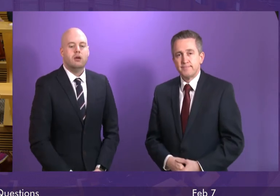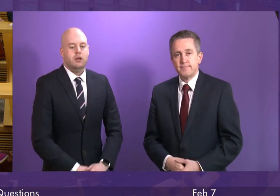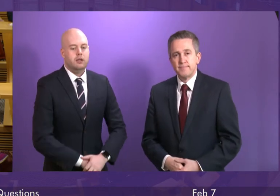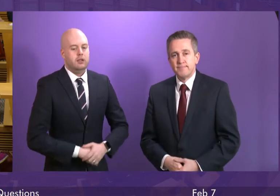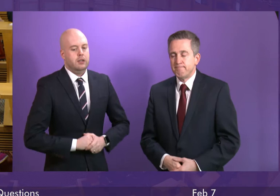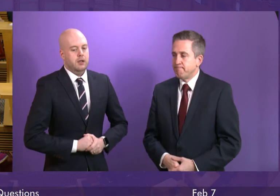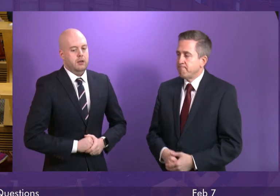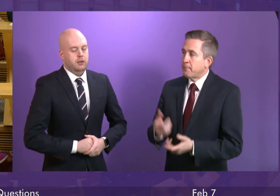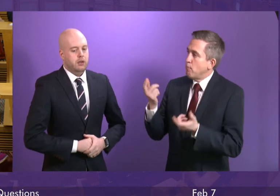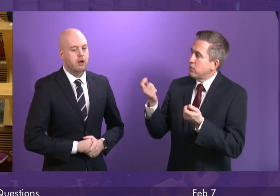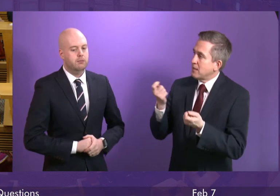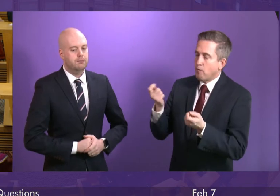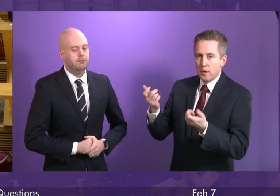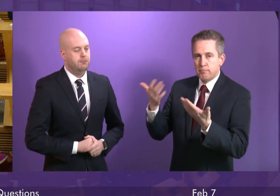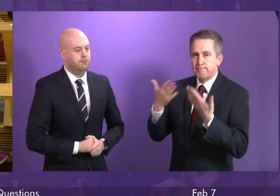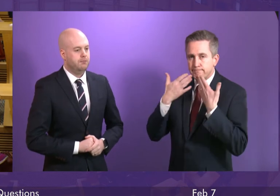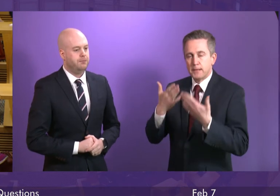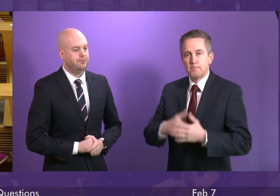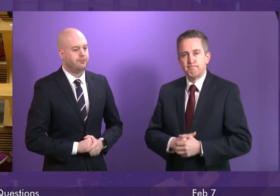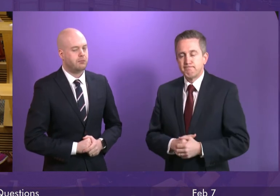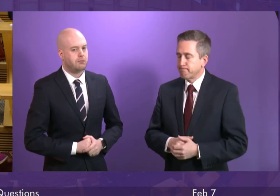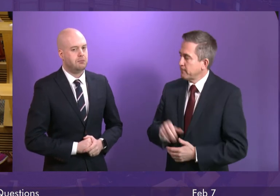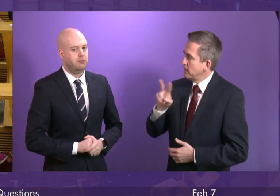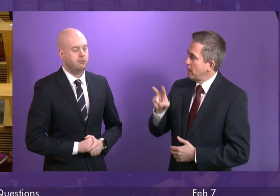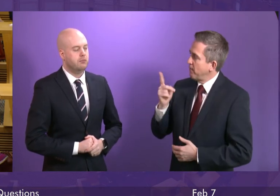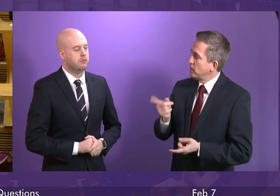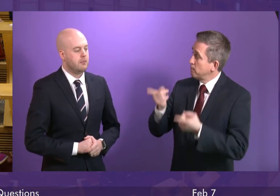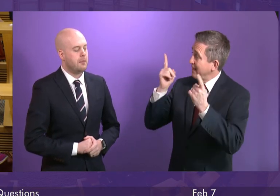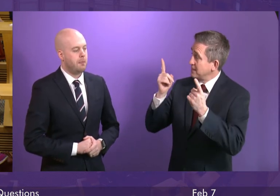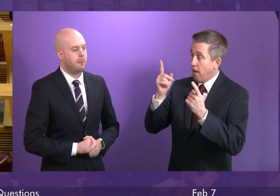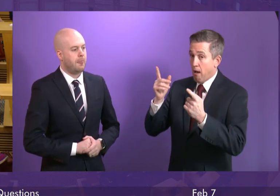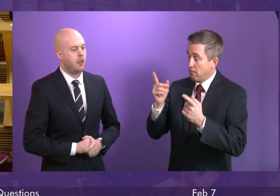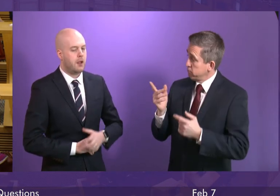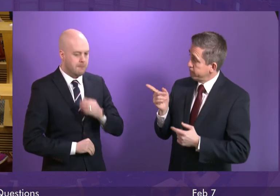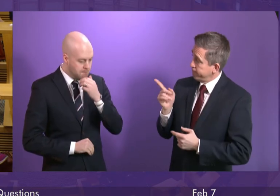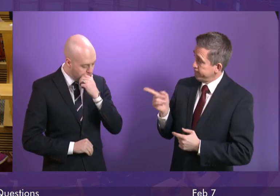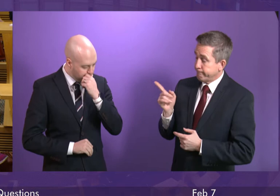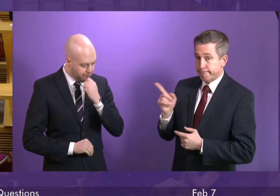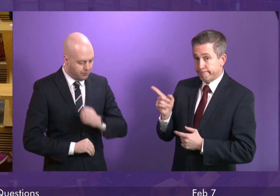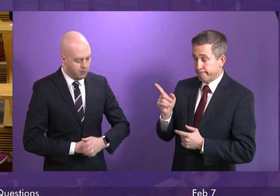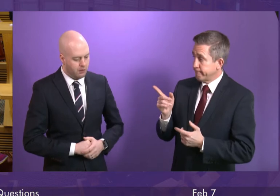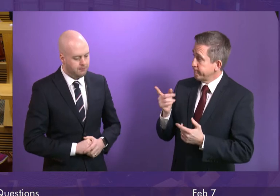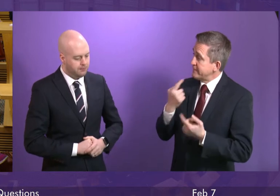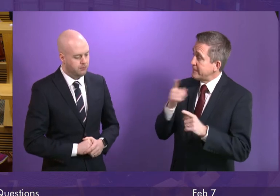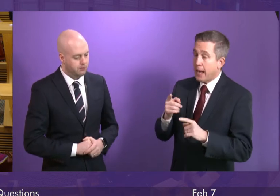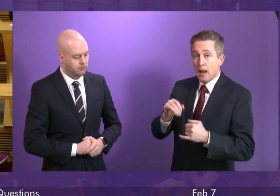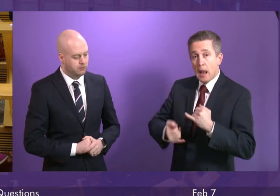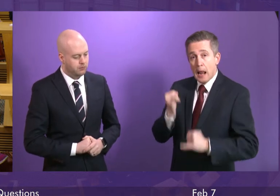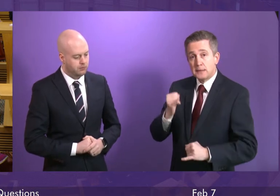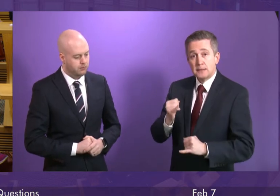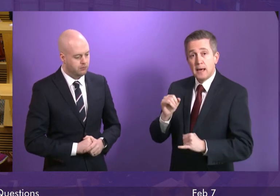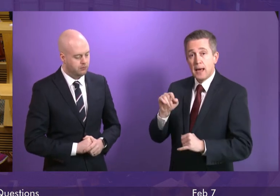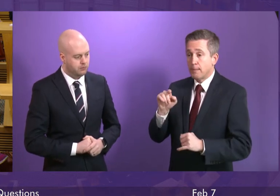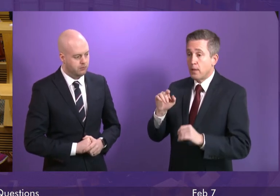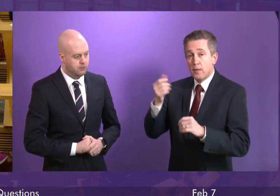Thank you, presiding officer. Can the Deputy First Minister tell this chamber when the government last met its A